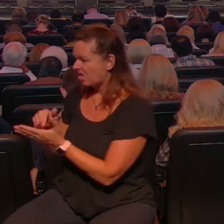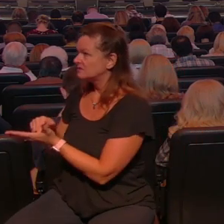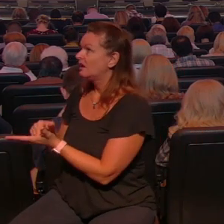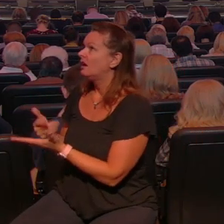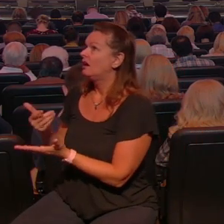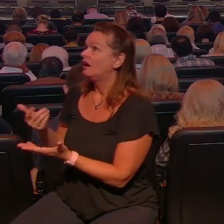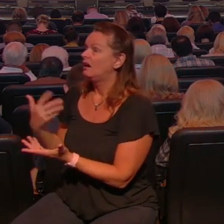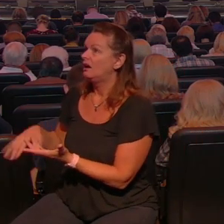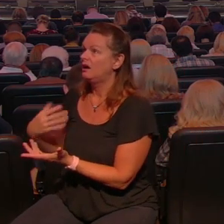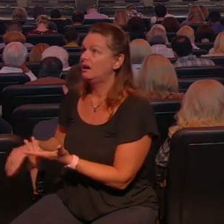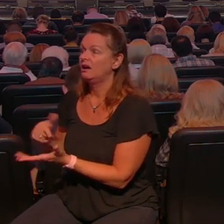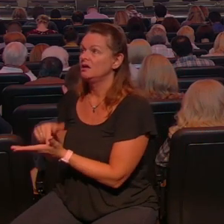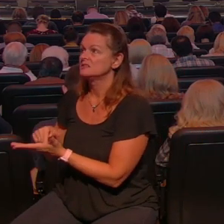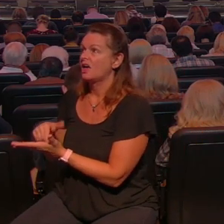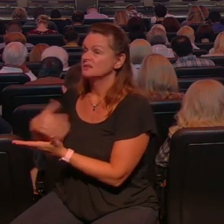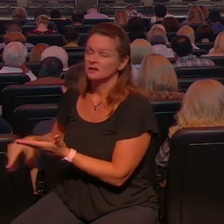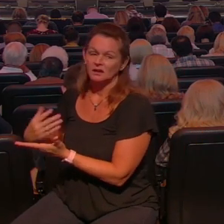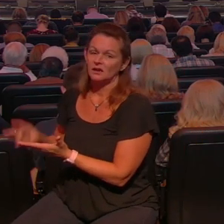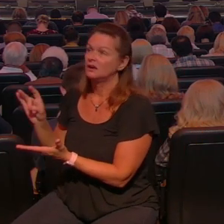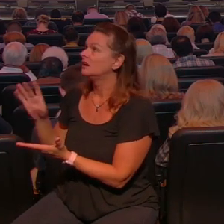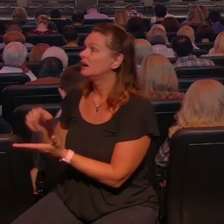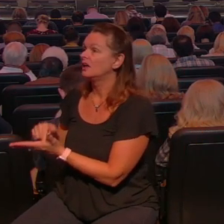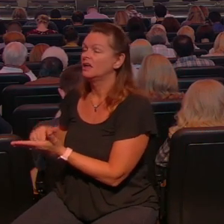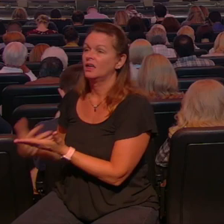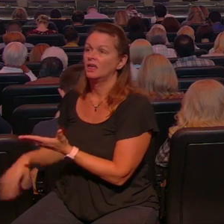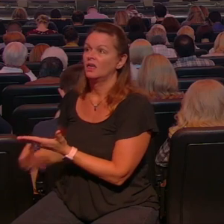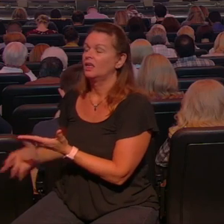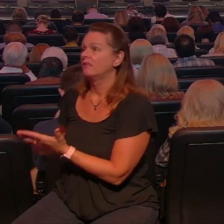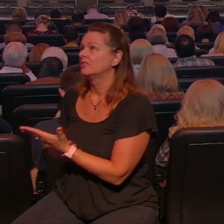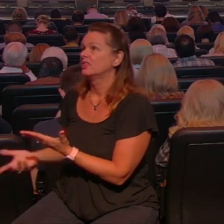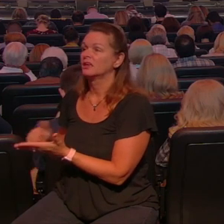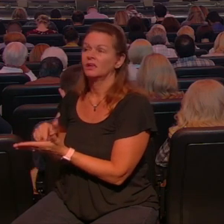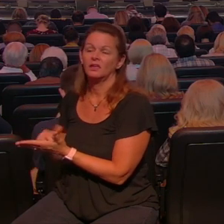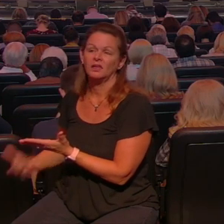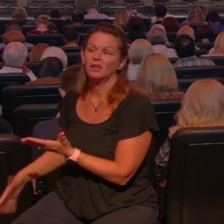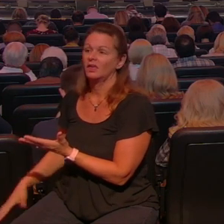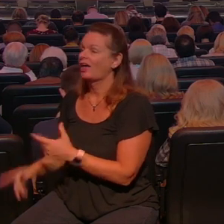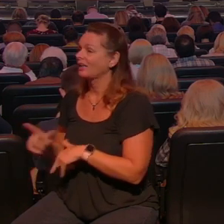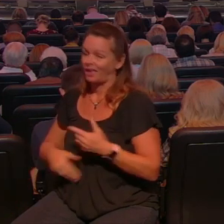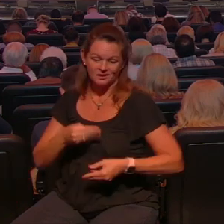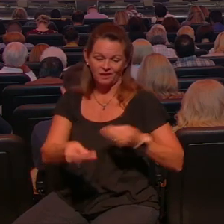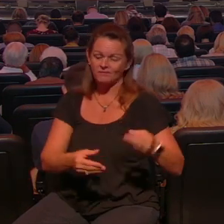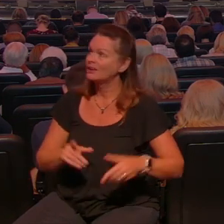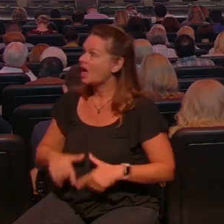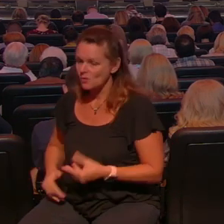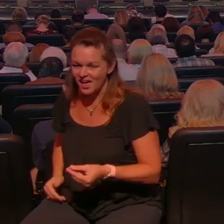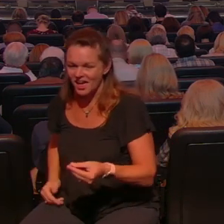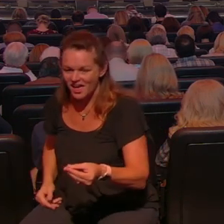and so many debts so many obligations that they just can't some people feel like they can't even tithe